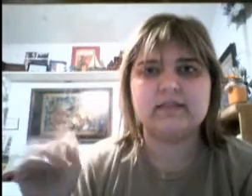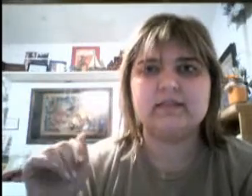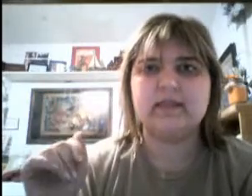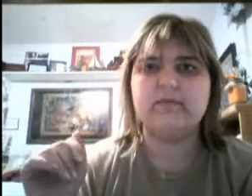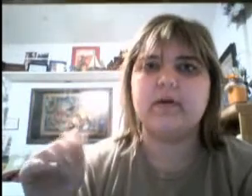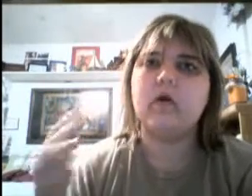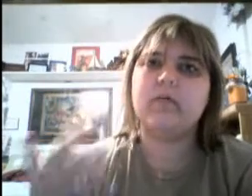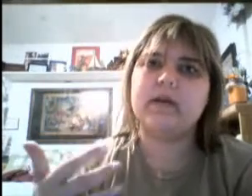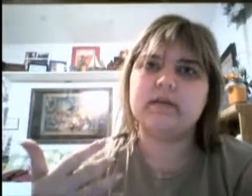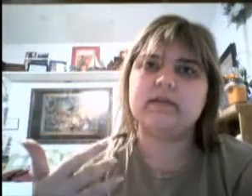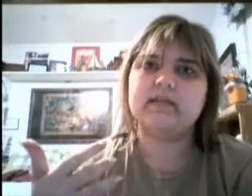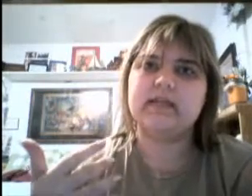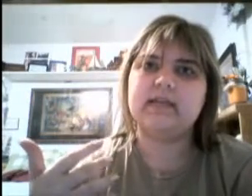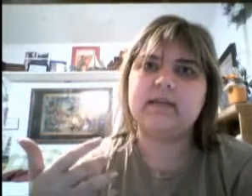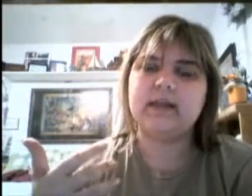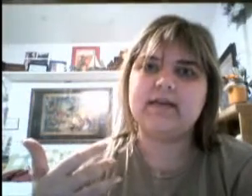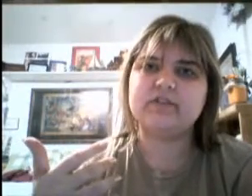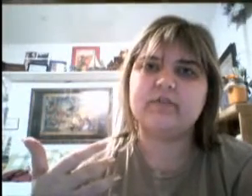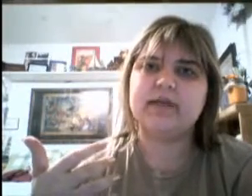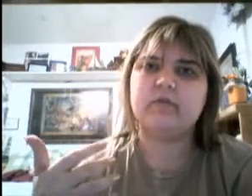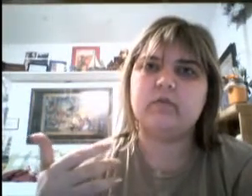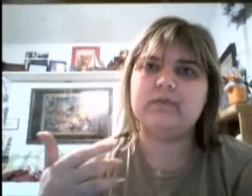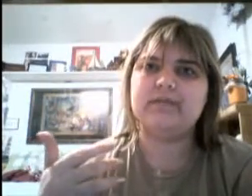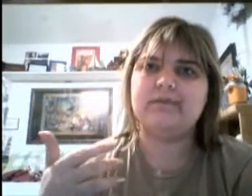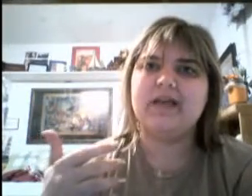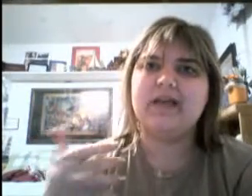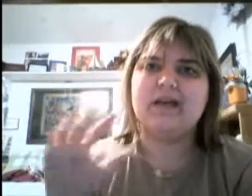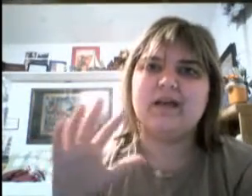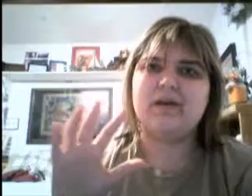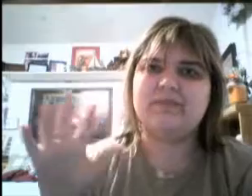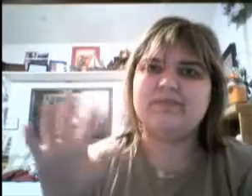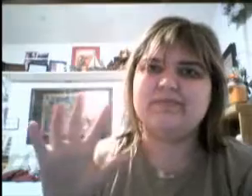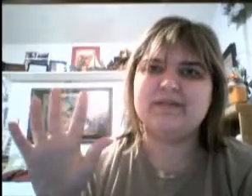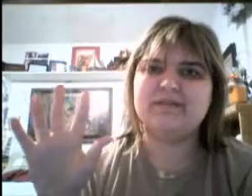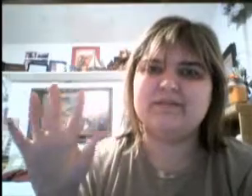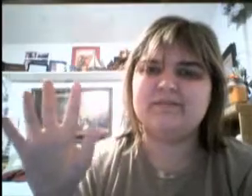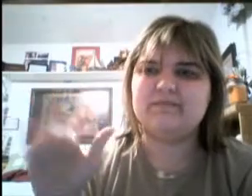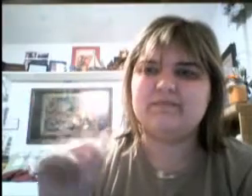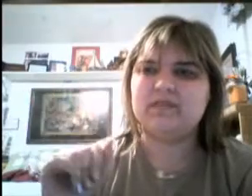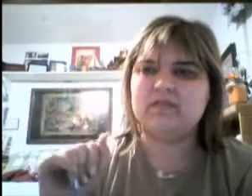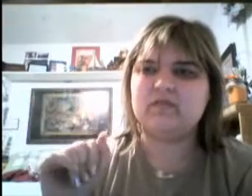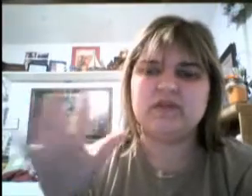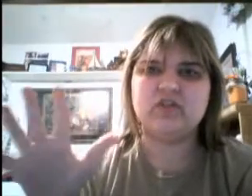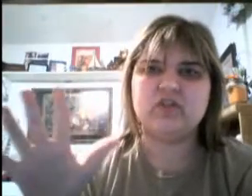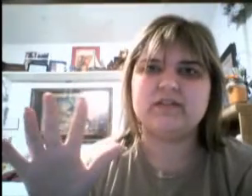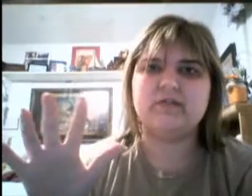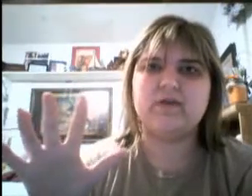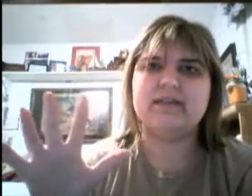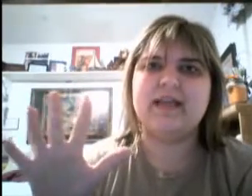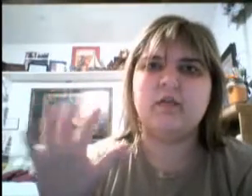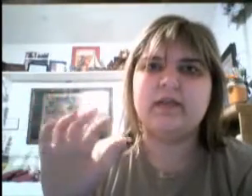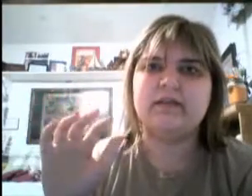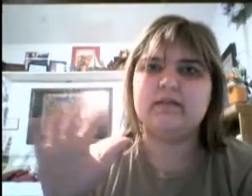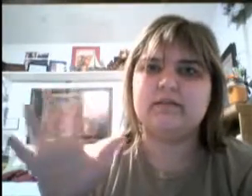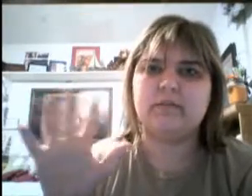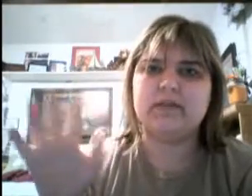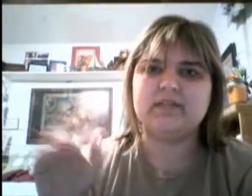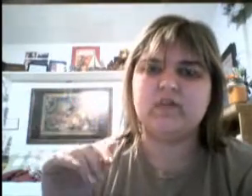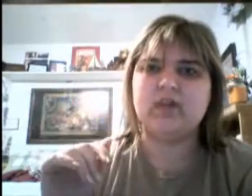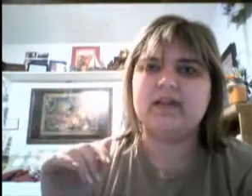and stuff. But all we got to see in the live action panel was, um, um, some screenshots of what they want the place to look